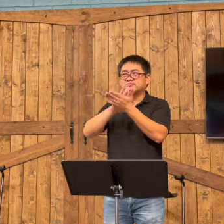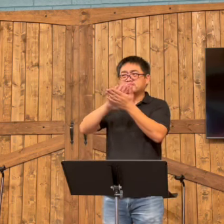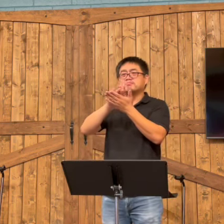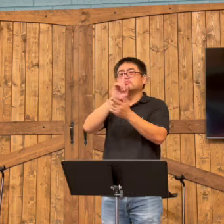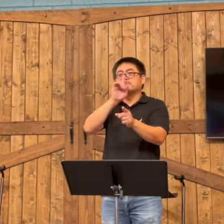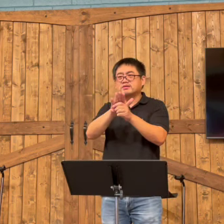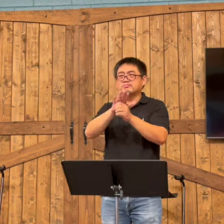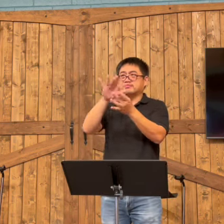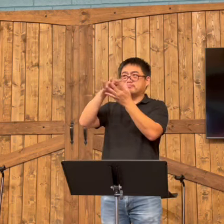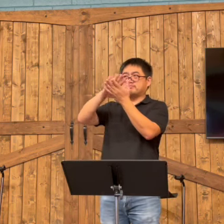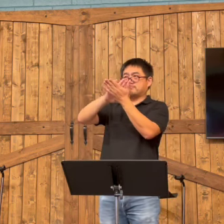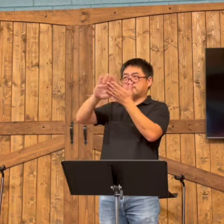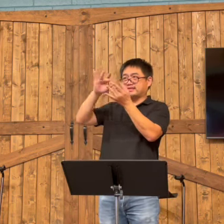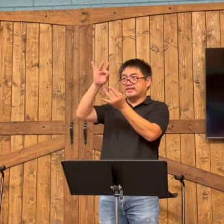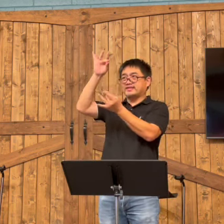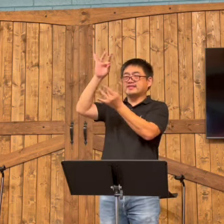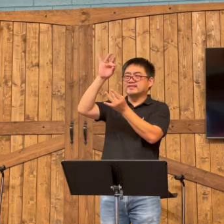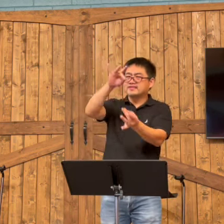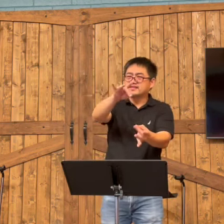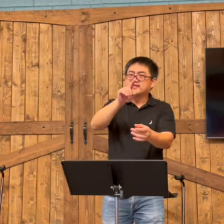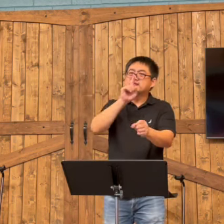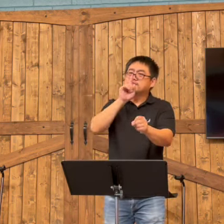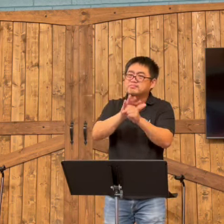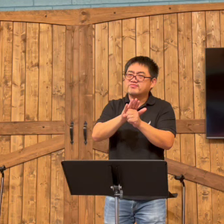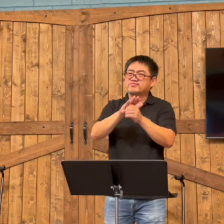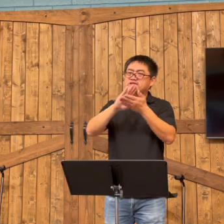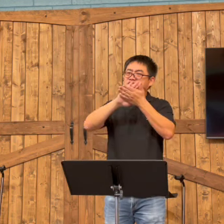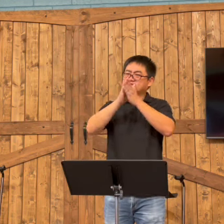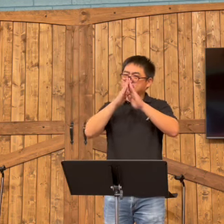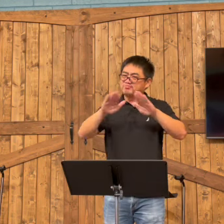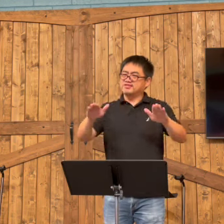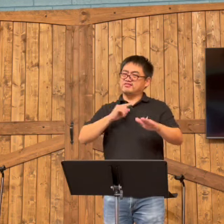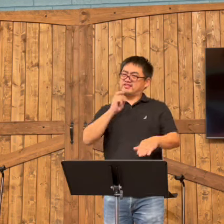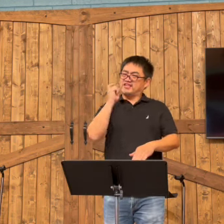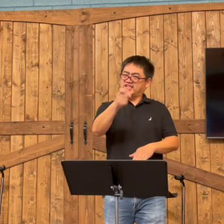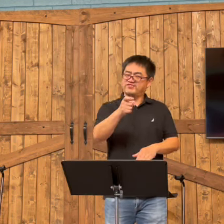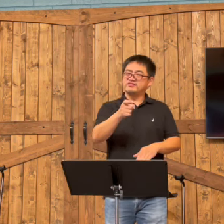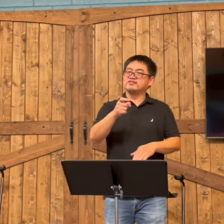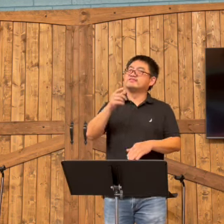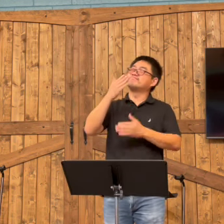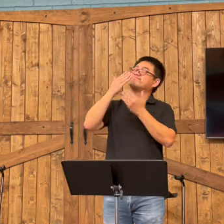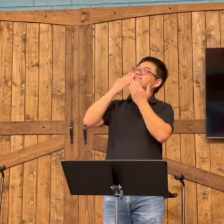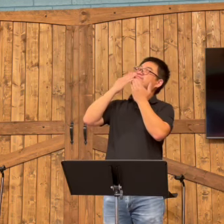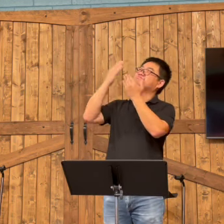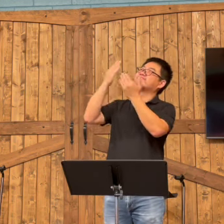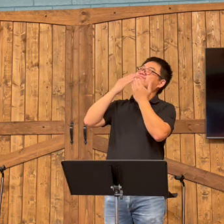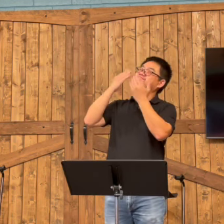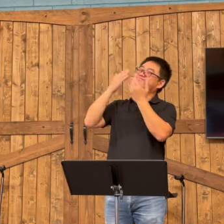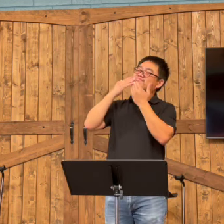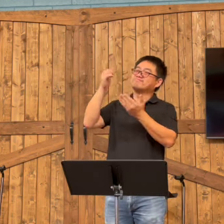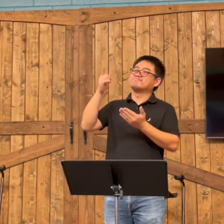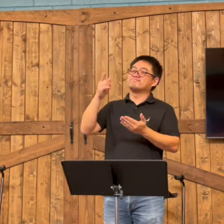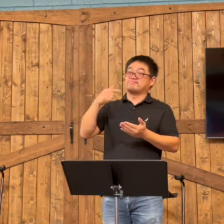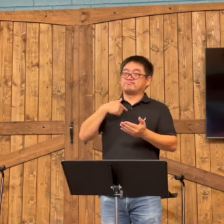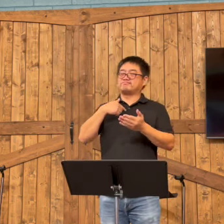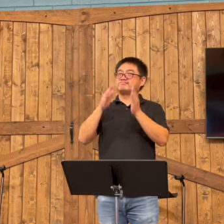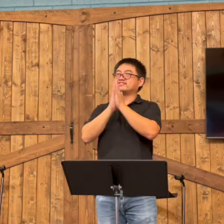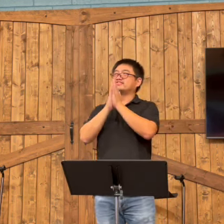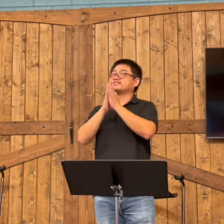And I really enjoyed his teaching and his love. But I love that he left because the Holy Spirit came to